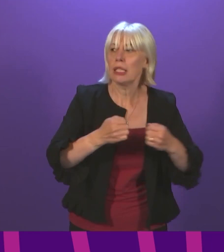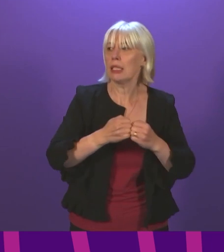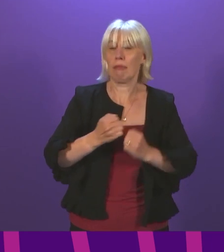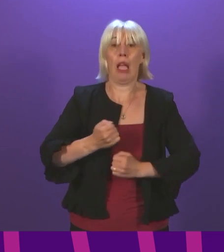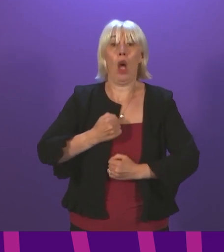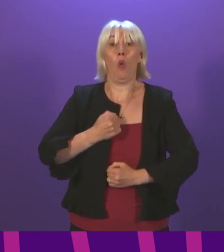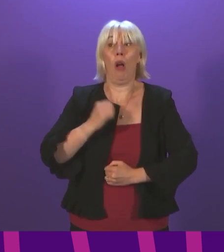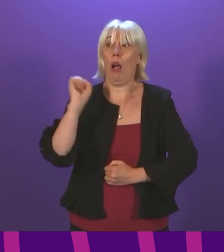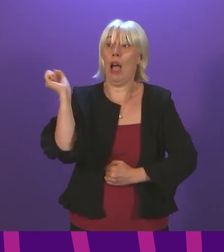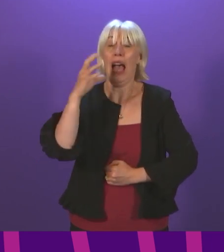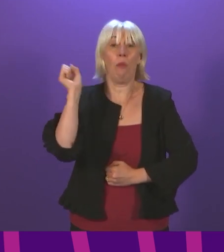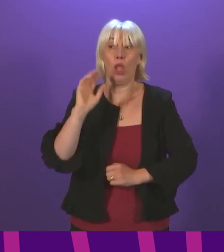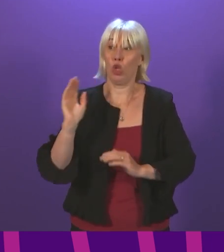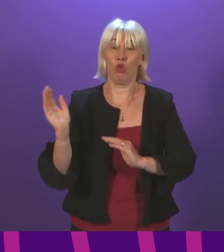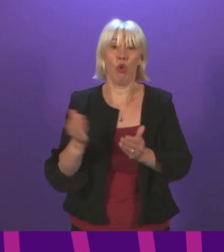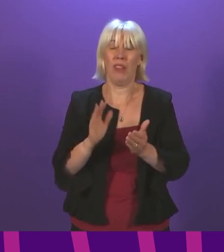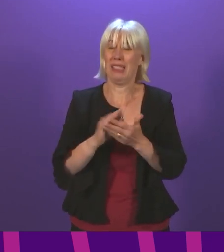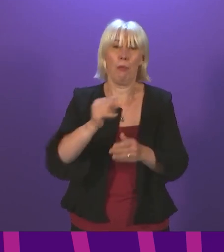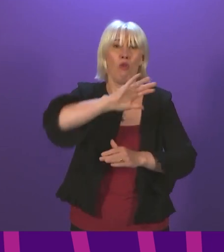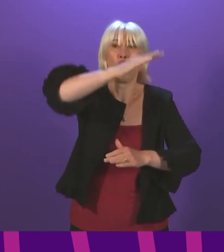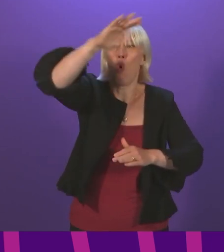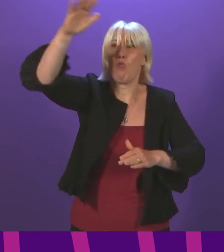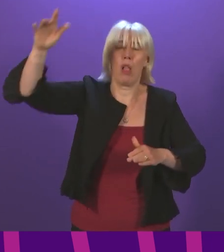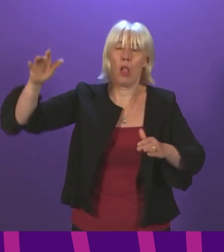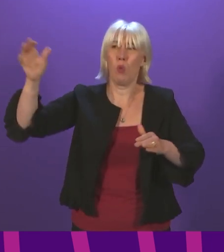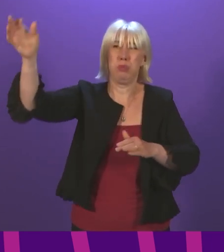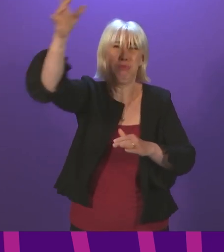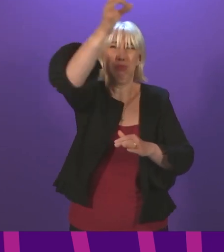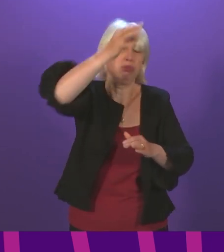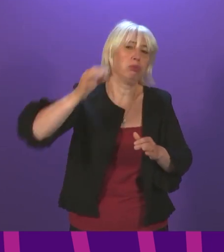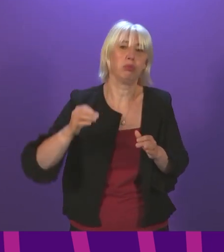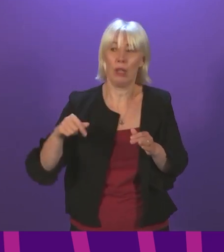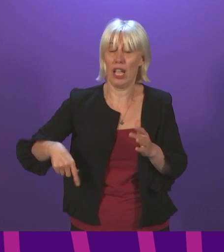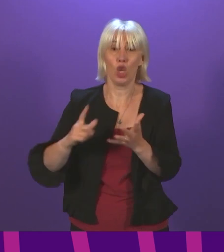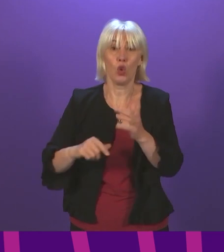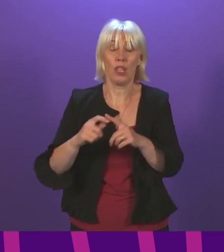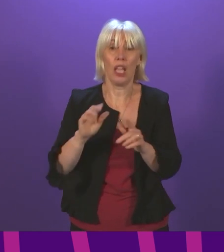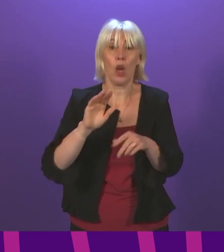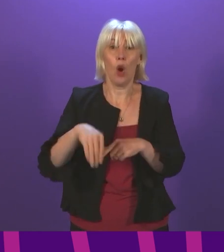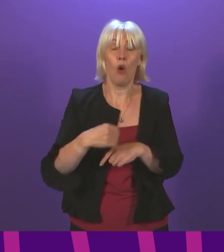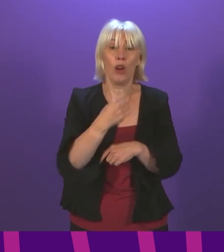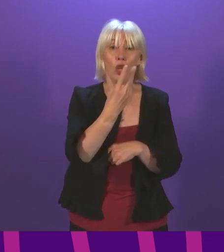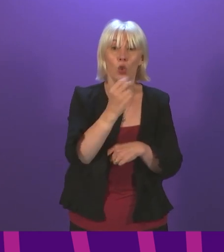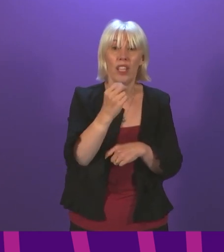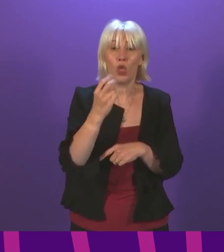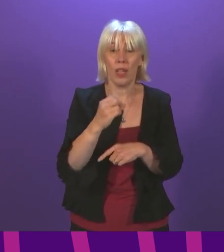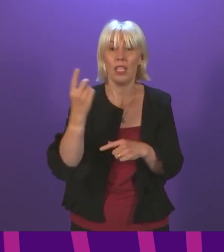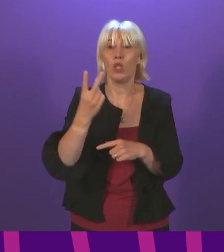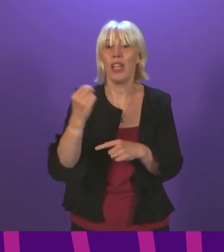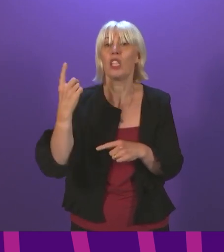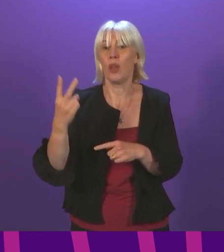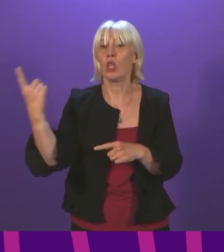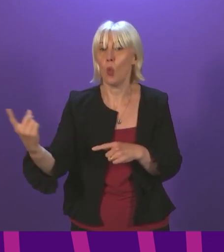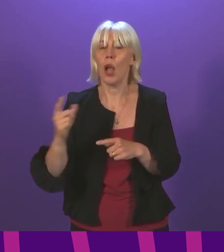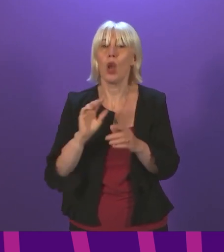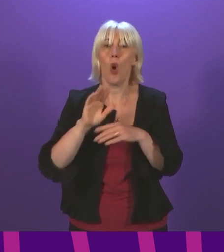ambulance service serving some of the most rural areas in the UK, over 2020-2021 our crews responded